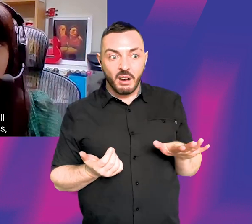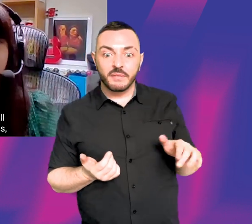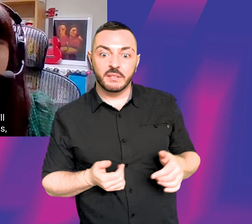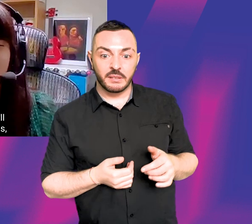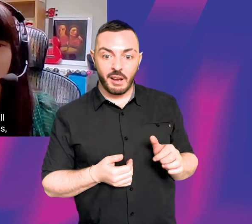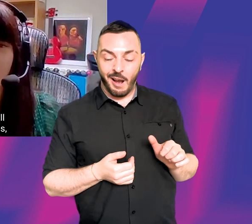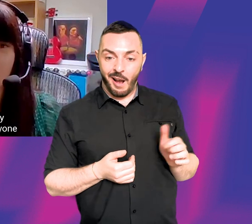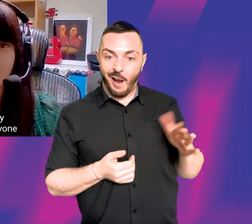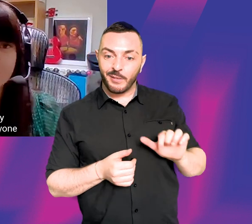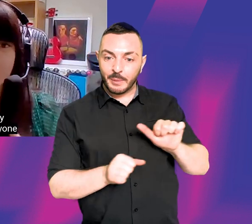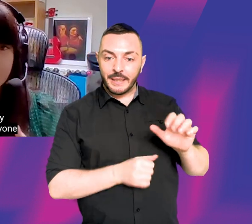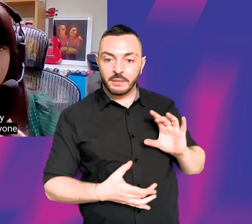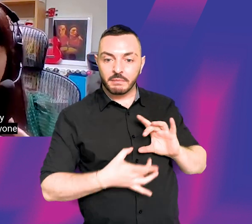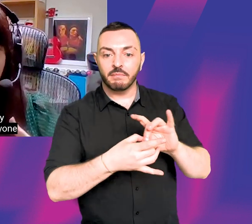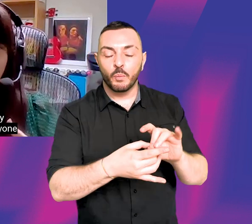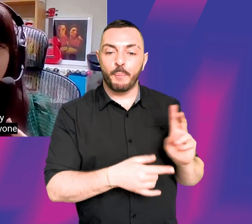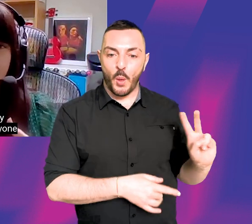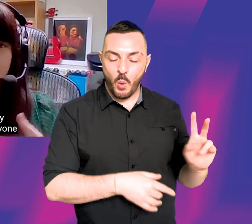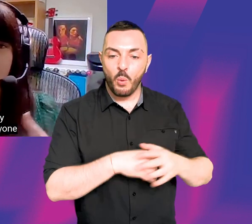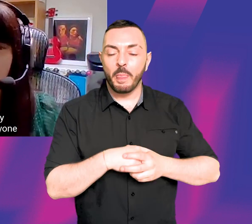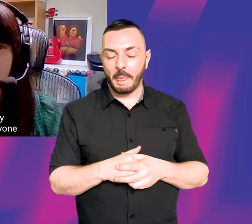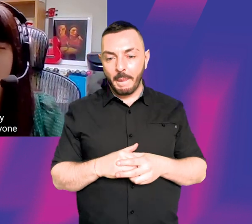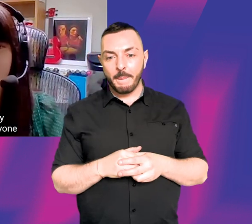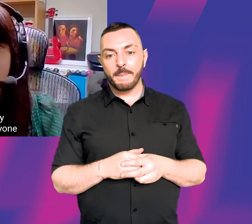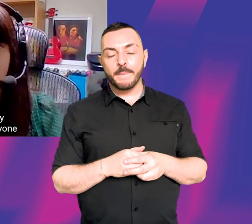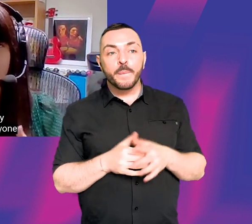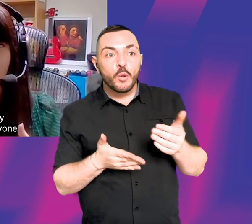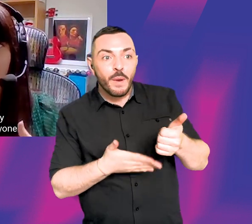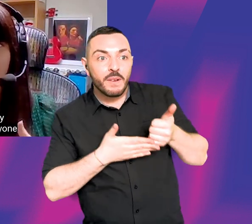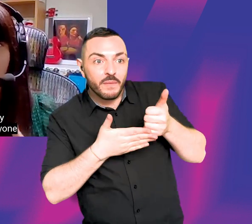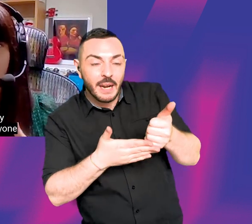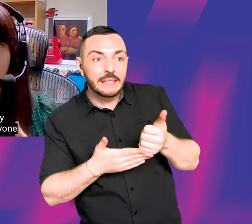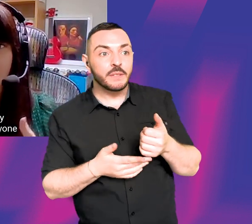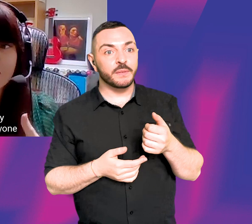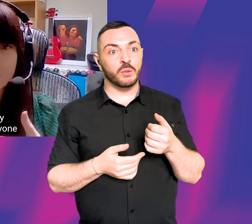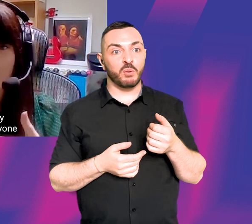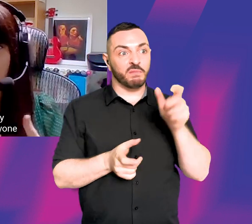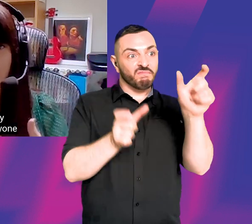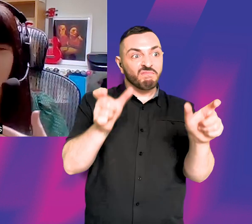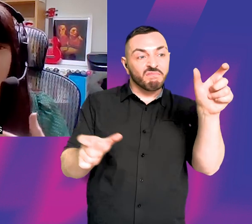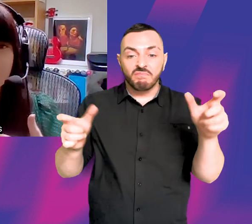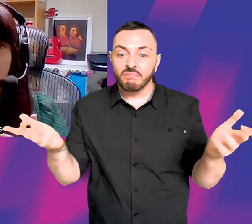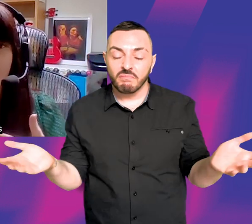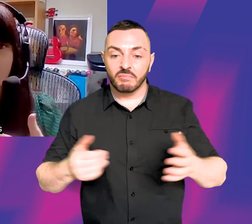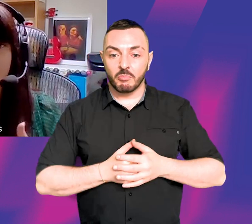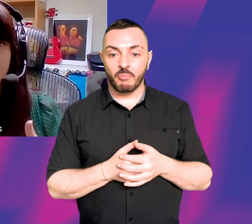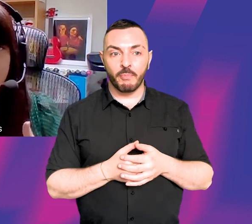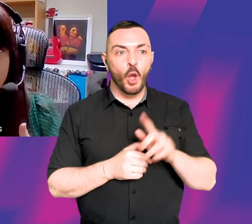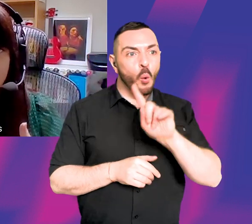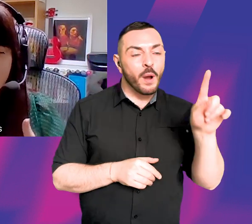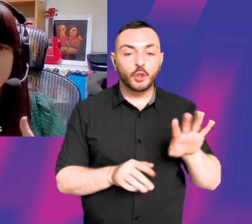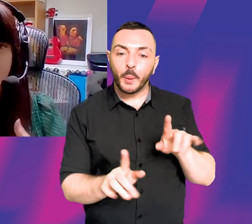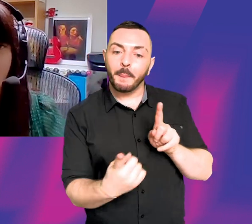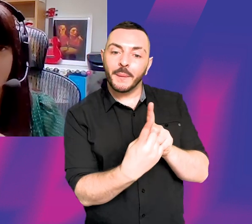afterwards. But usually it would be the other way around. Do you have any advice for anyone? You know, what to look for in